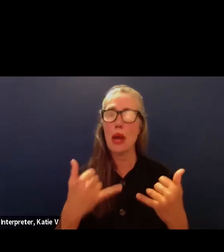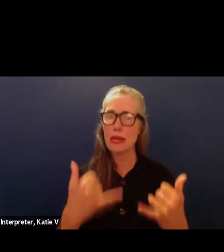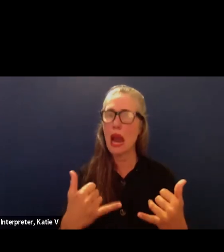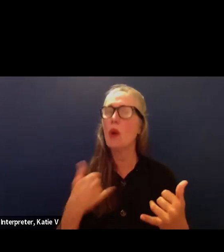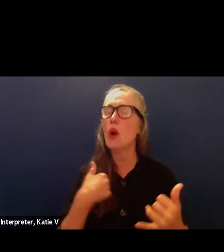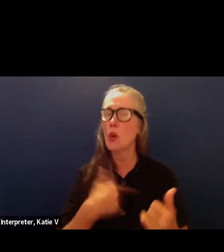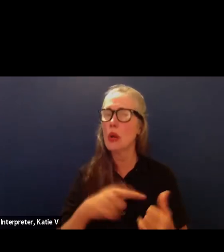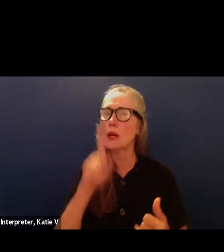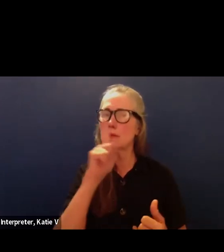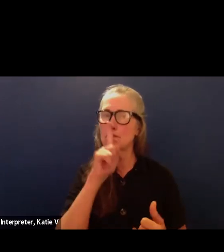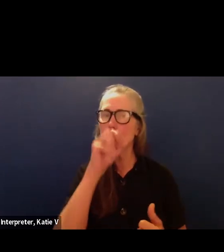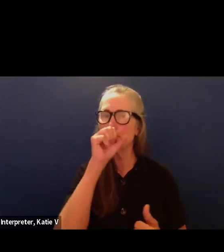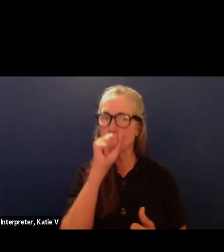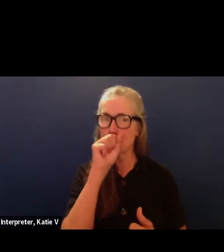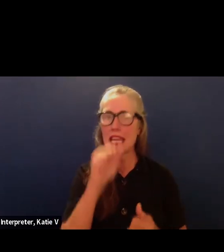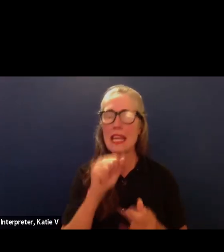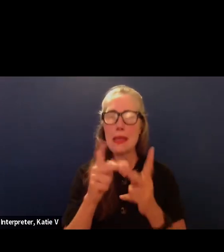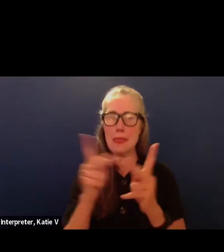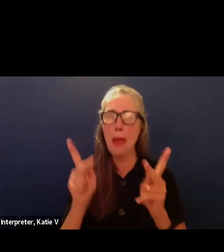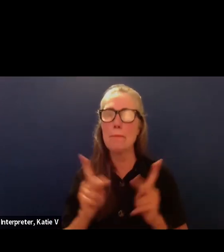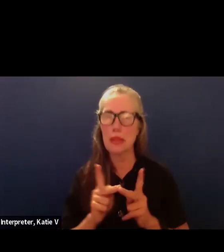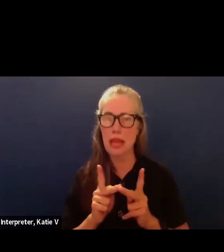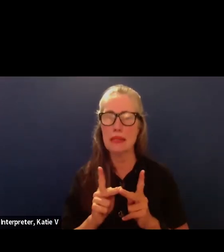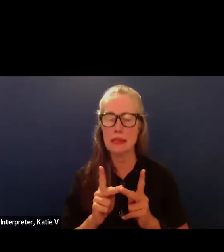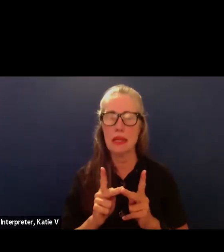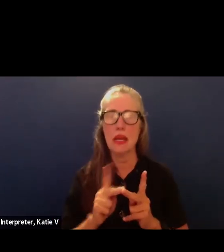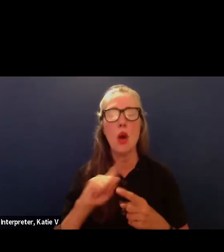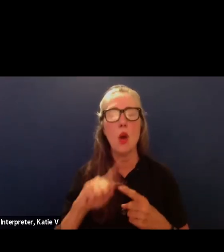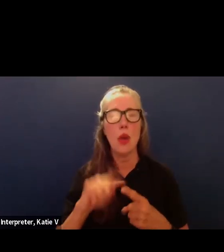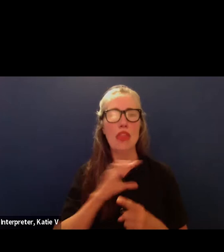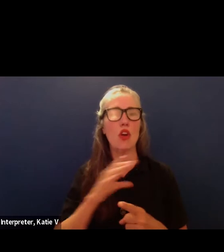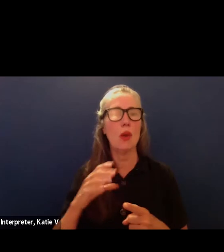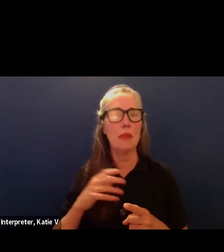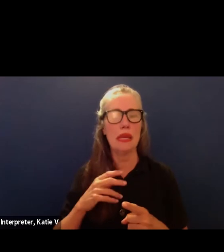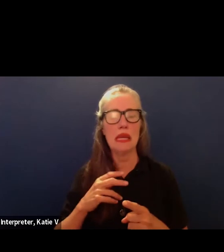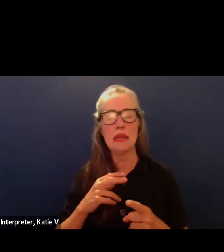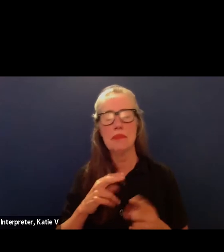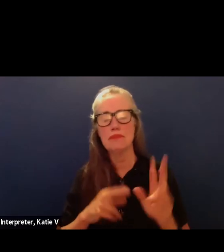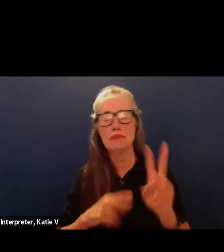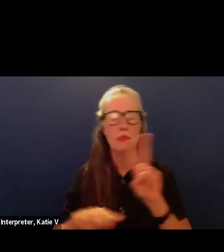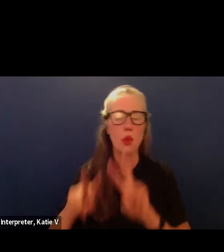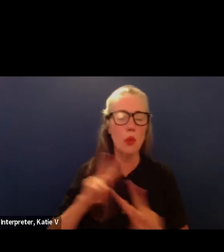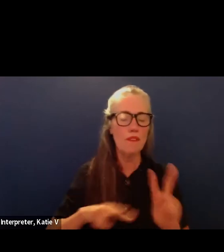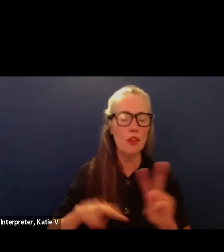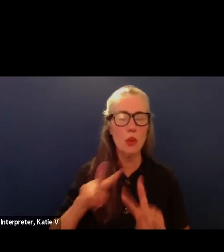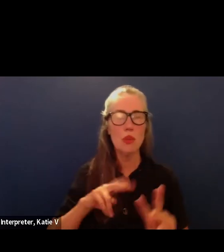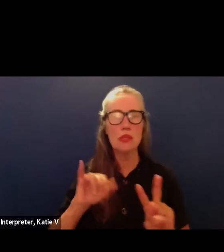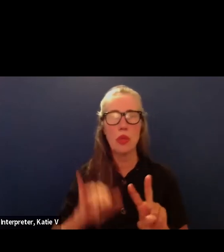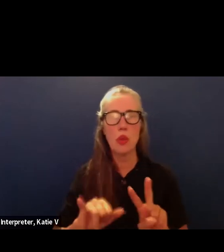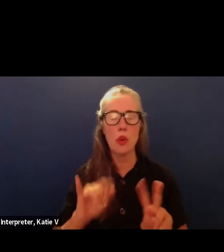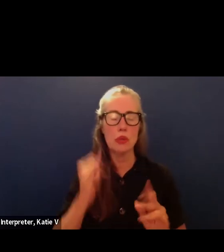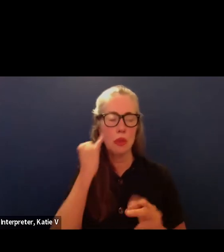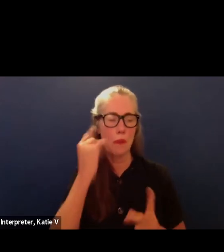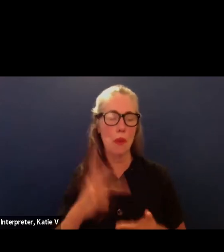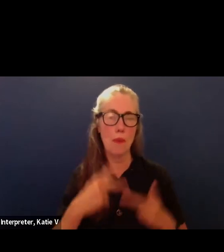in that space as the committee reviews the proposals and decides on the um the